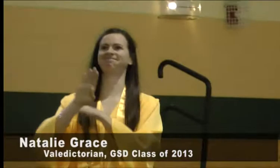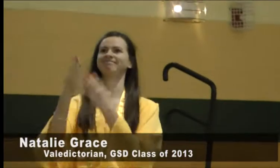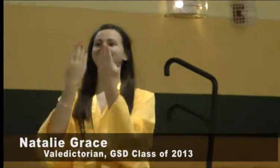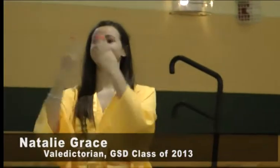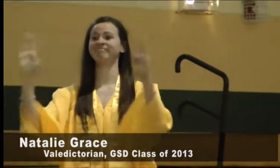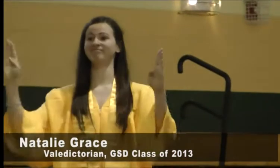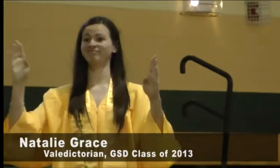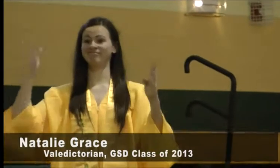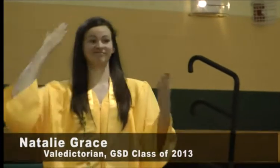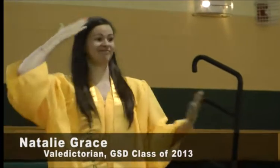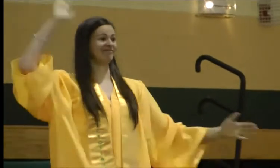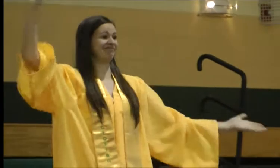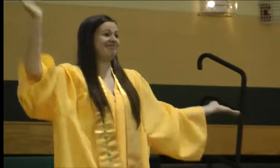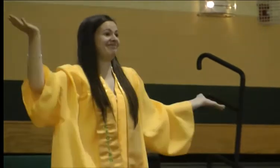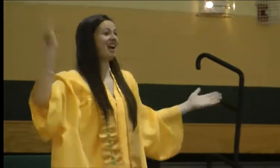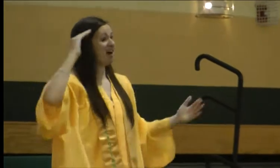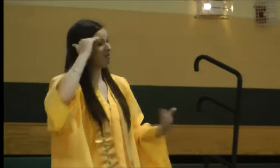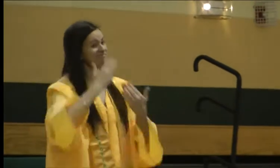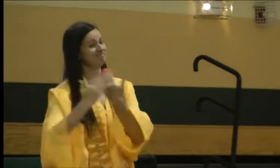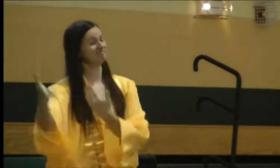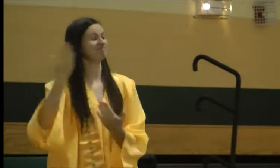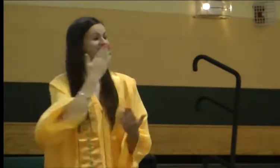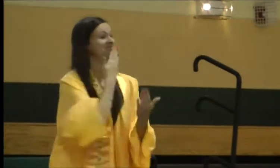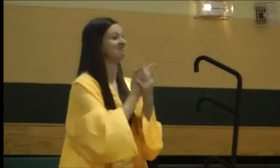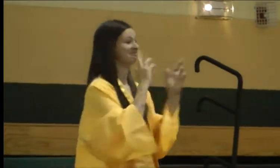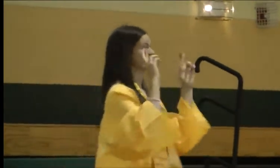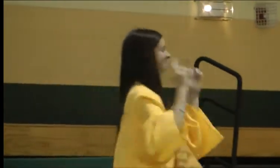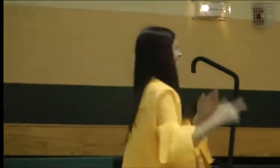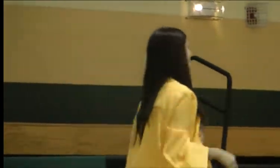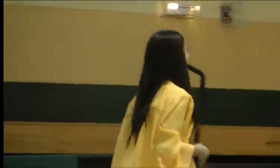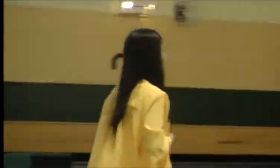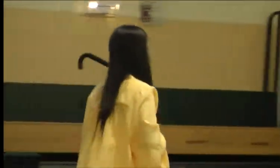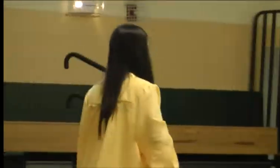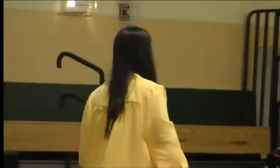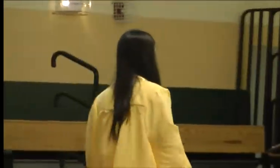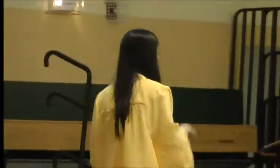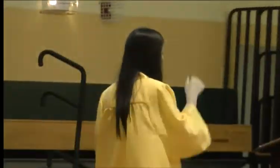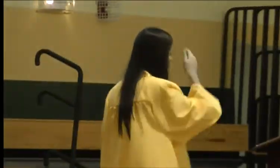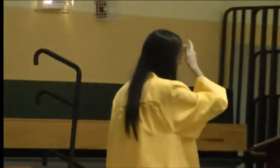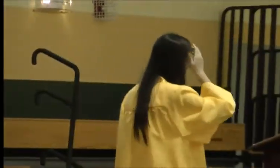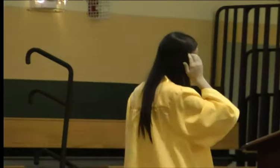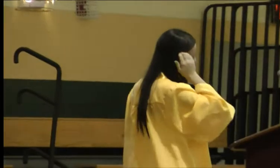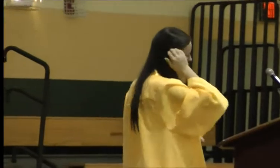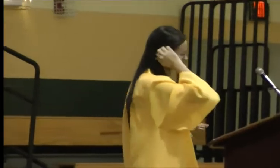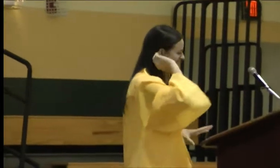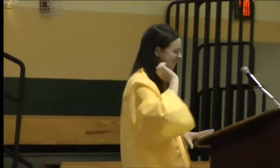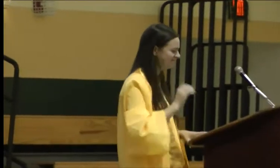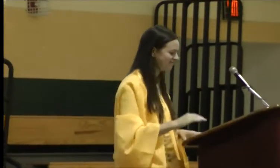are at graduation, and I'm looking at entering the guy out of debt. And I'm hoping for the best in this future.